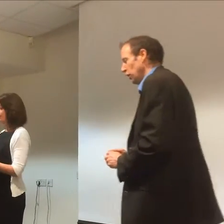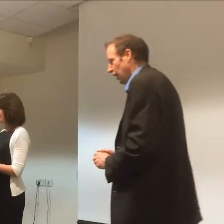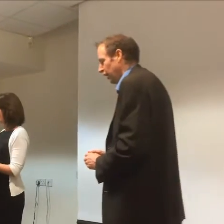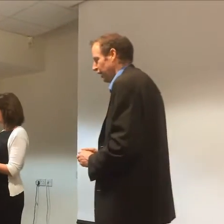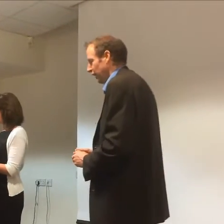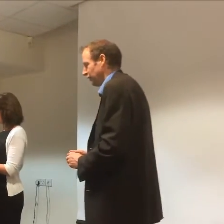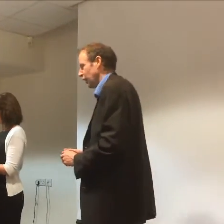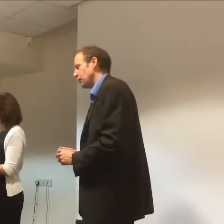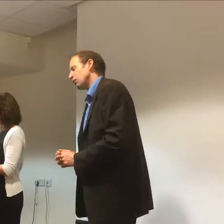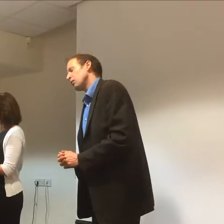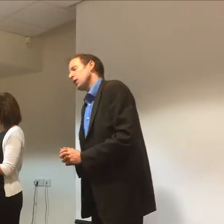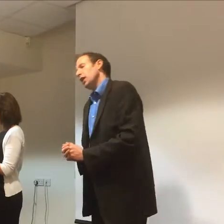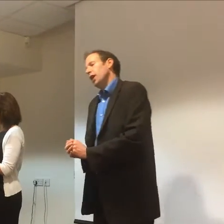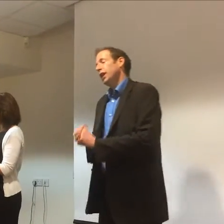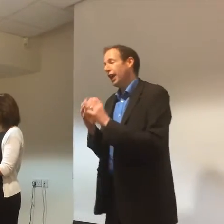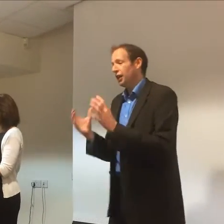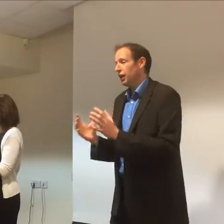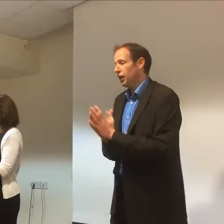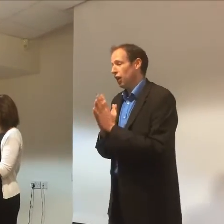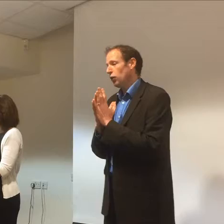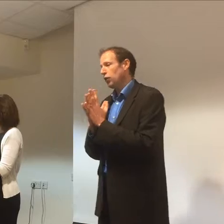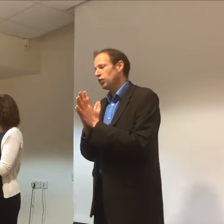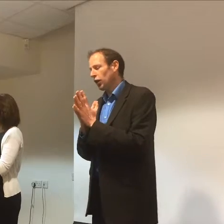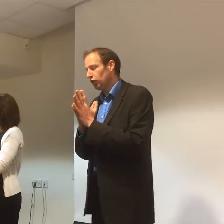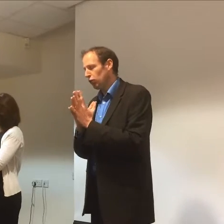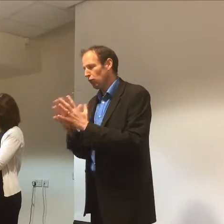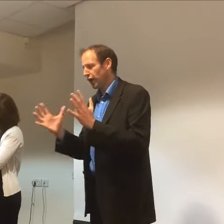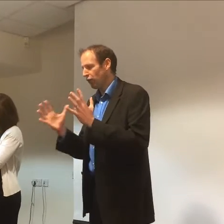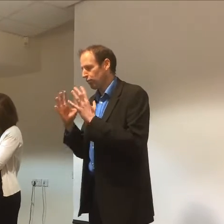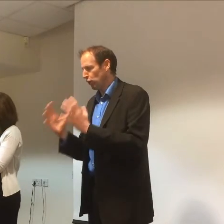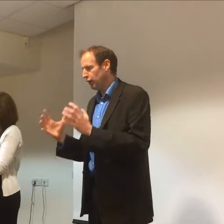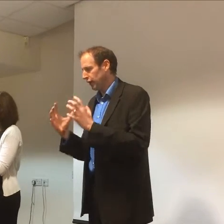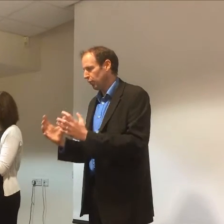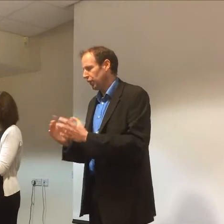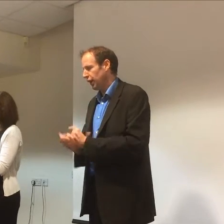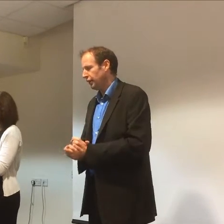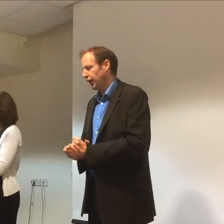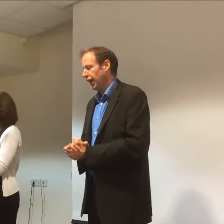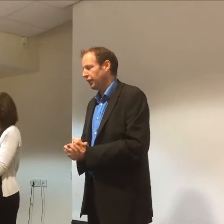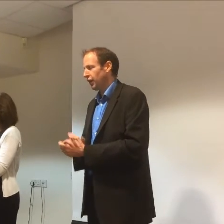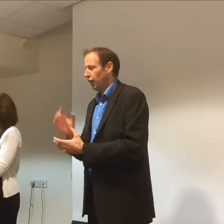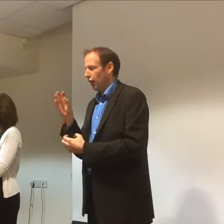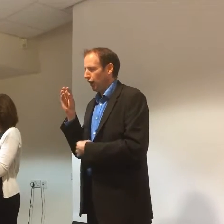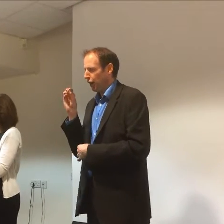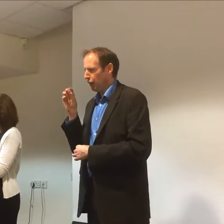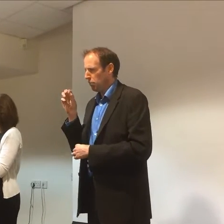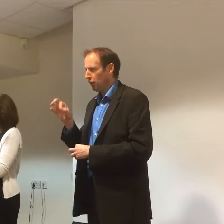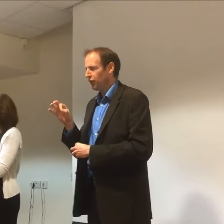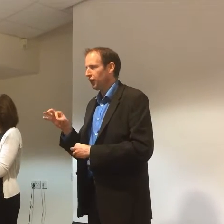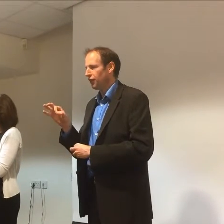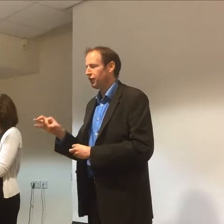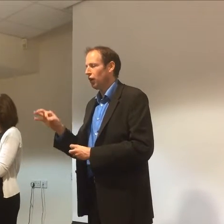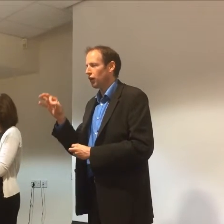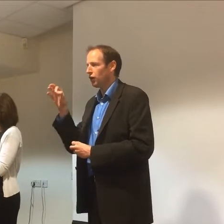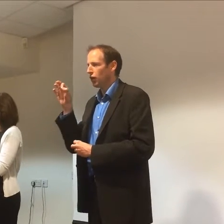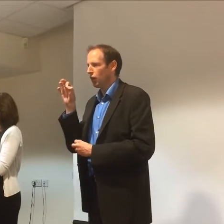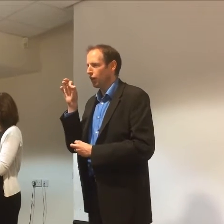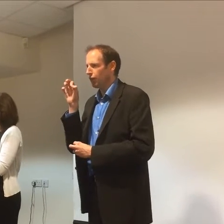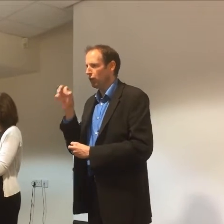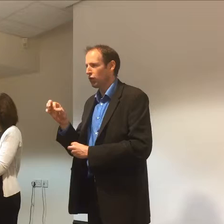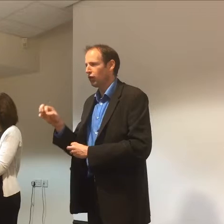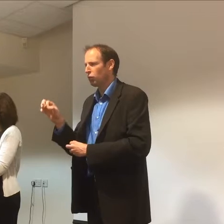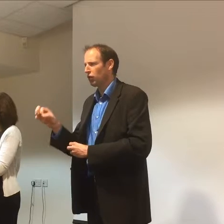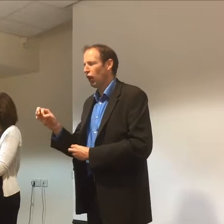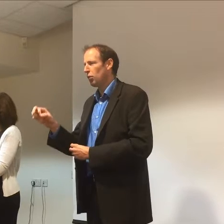So, to the winner, and again, you know, such a range of brilliant companies, and I meant what I said at the start,